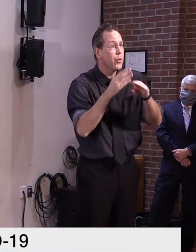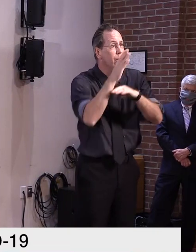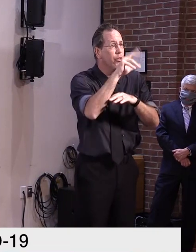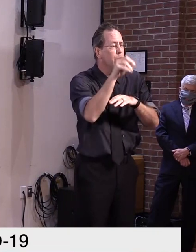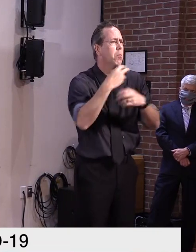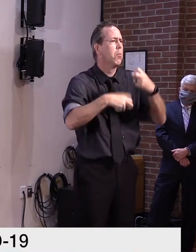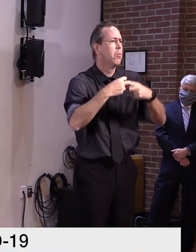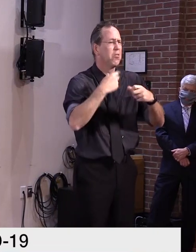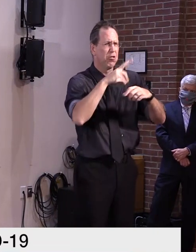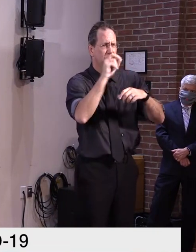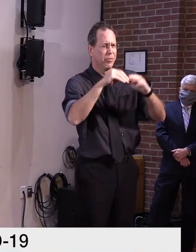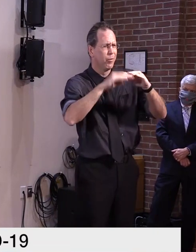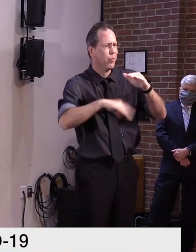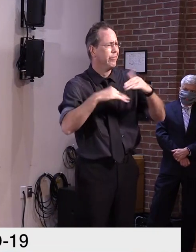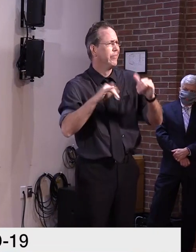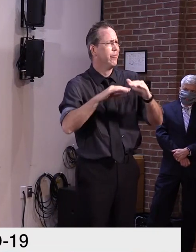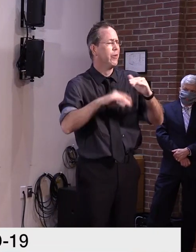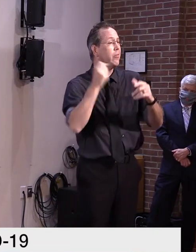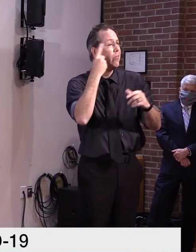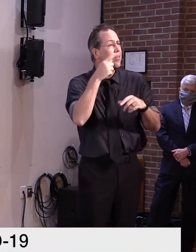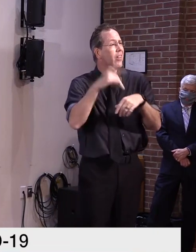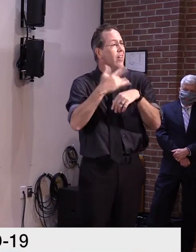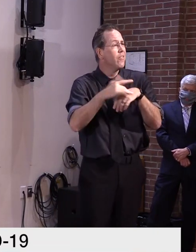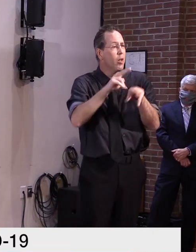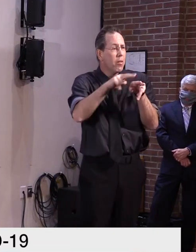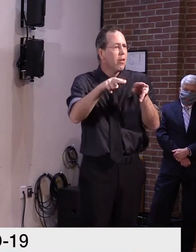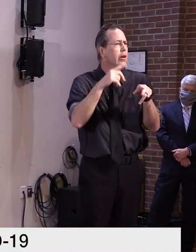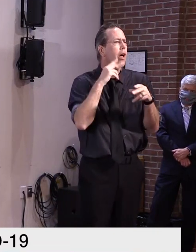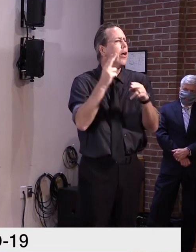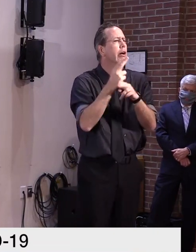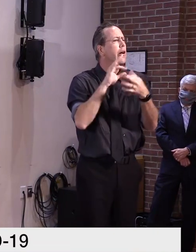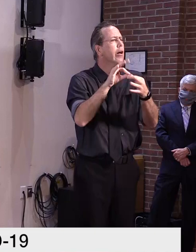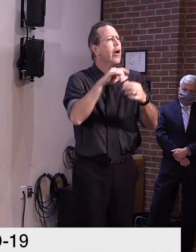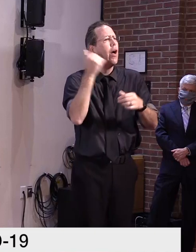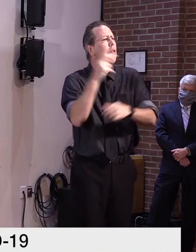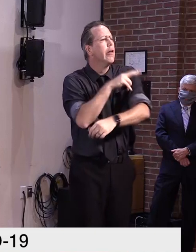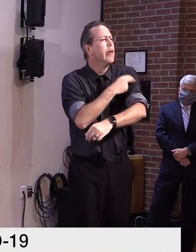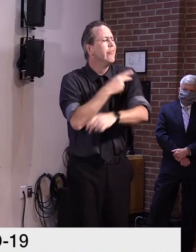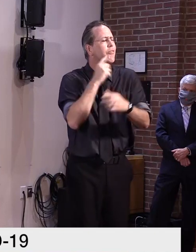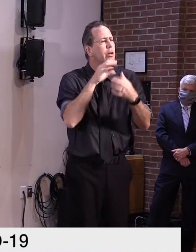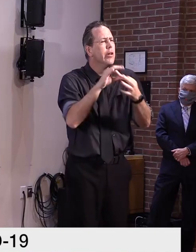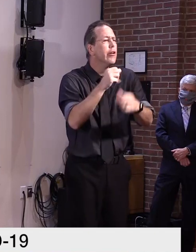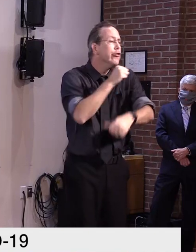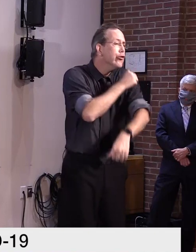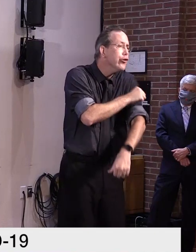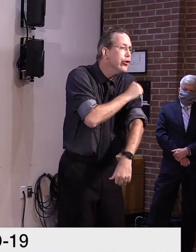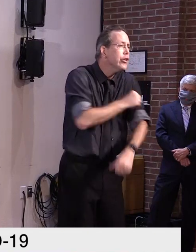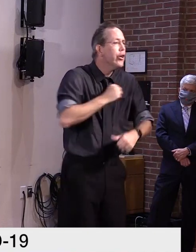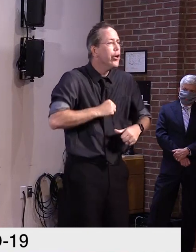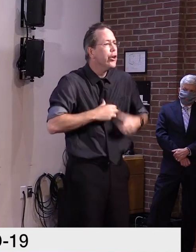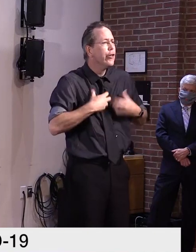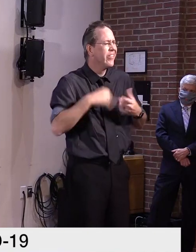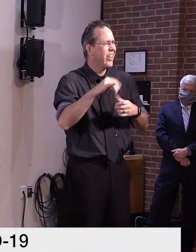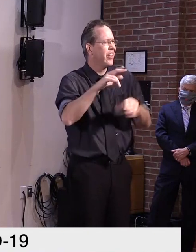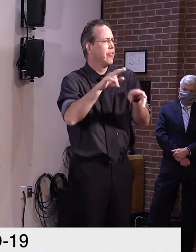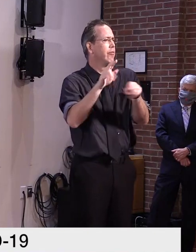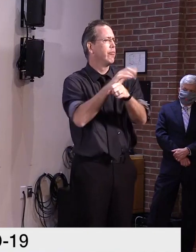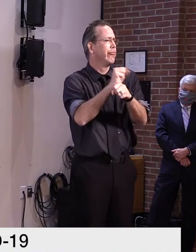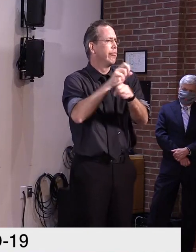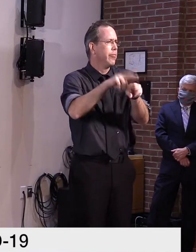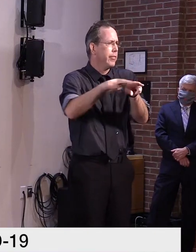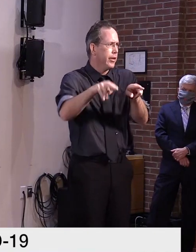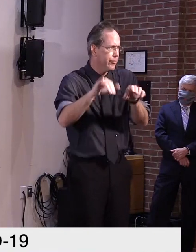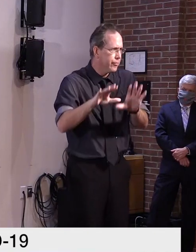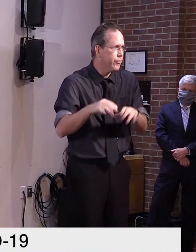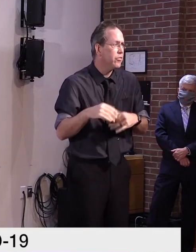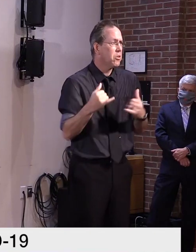indicators are trending so favorably, not a concern at this time. Only a single individual is in the hospital at this moment and no one is in